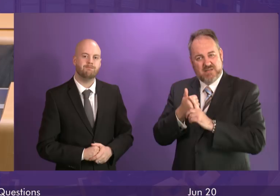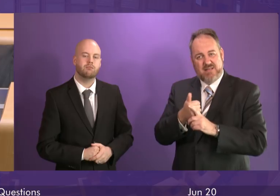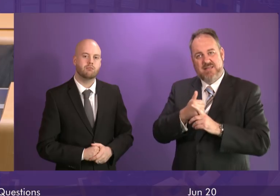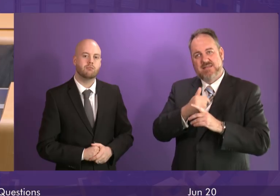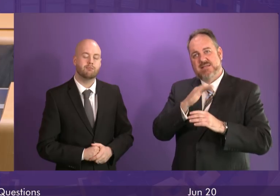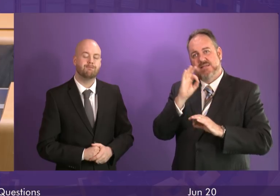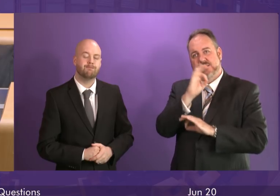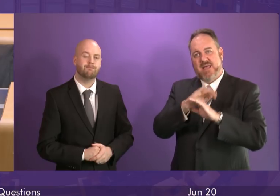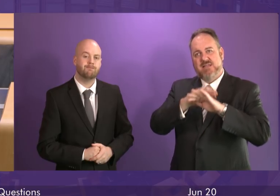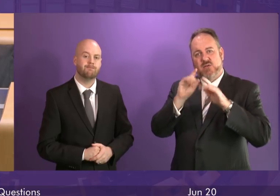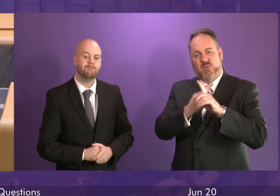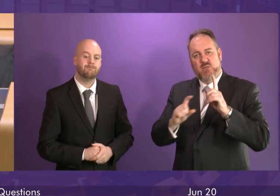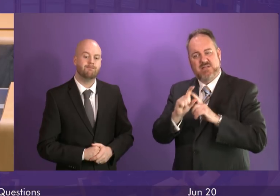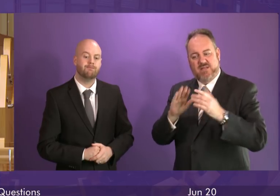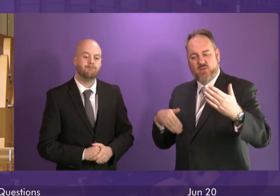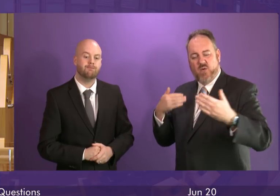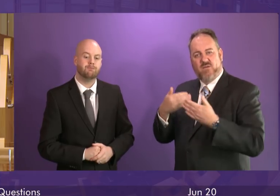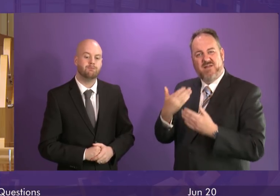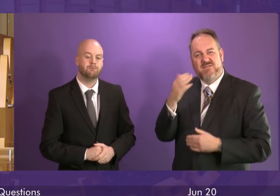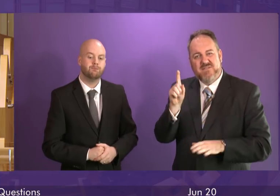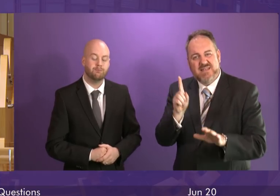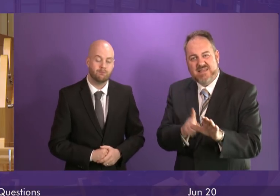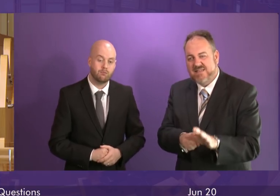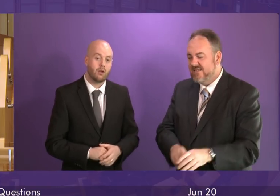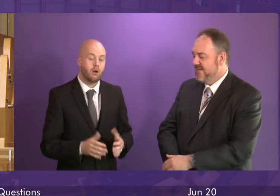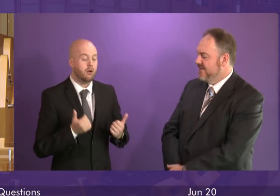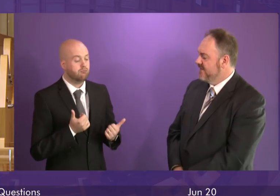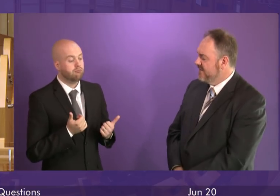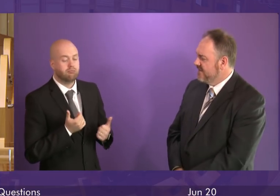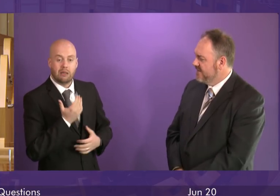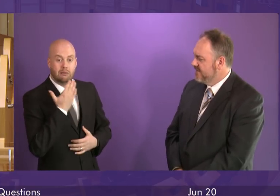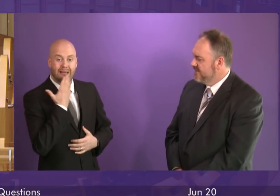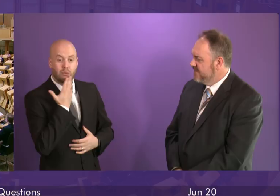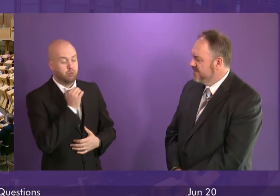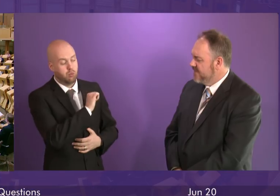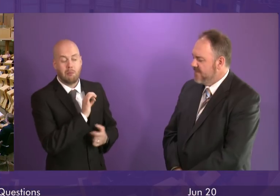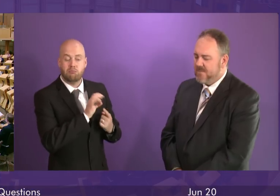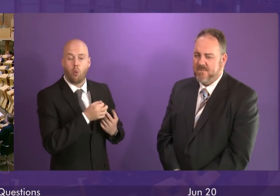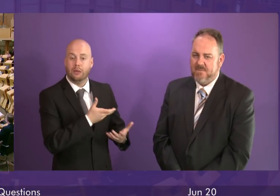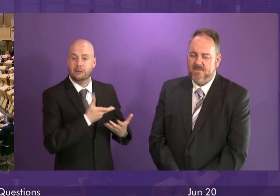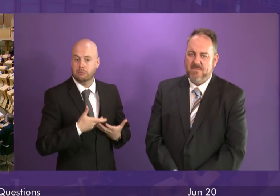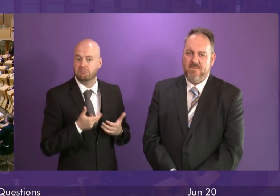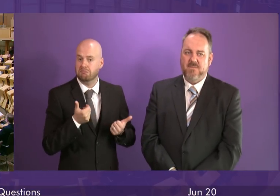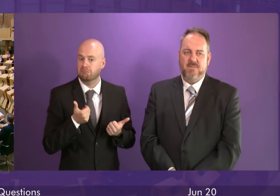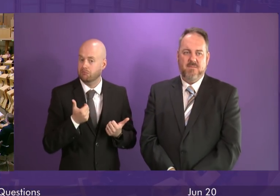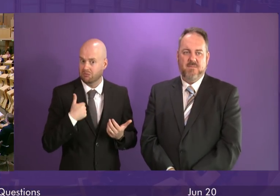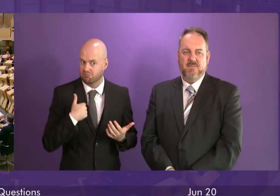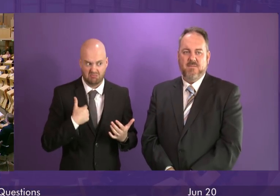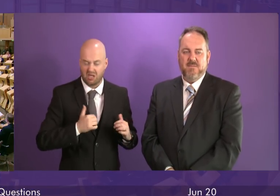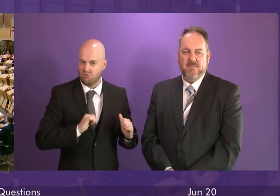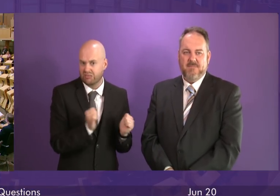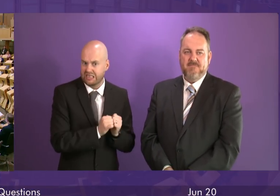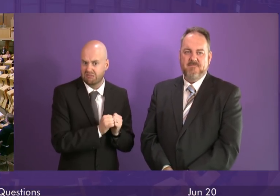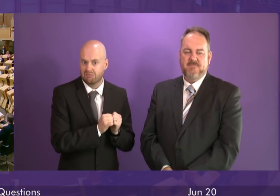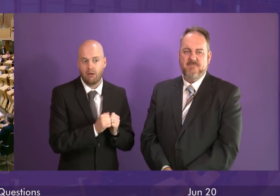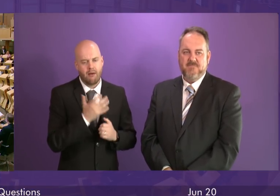for over 50 years? First Minister. Well, can I thank Shona Robertson for raising this issue and agree wholeheartedly with her about